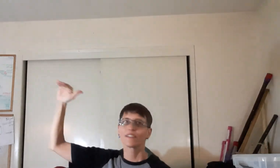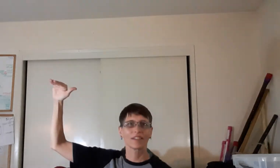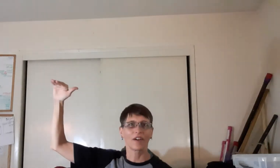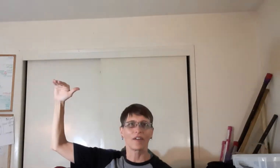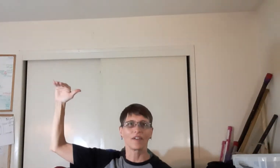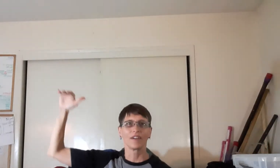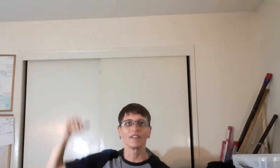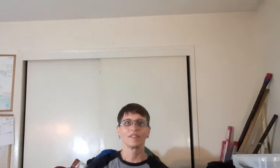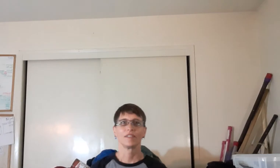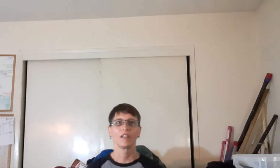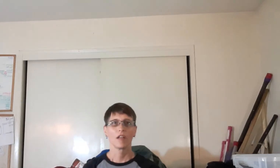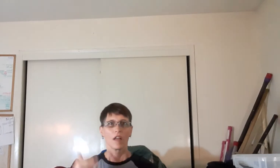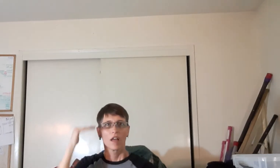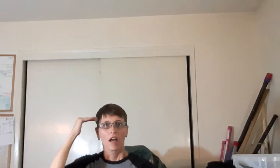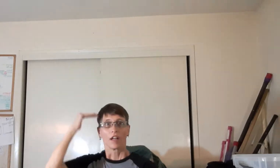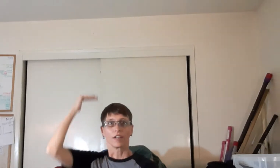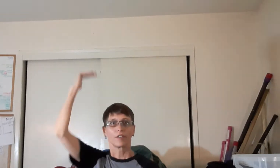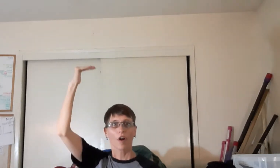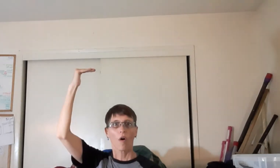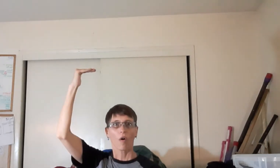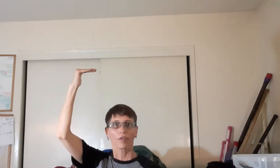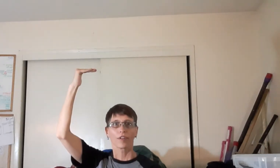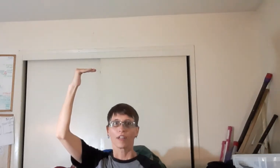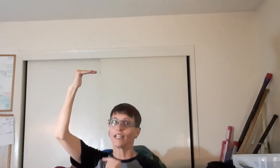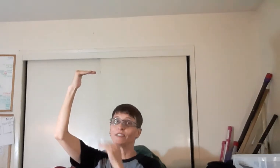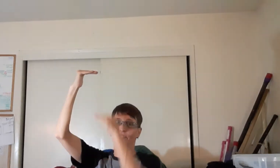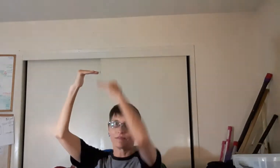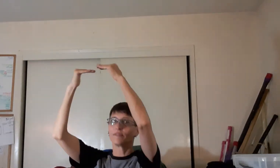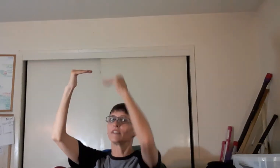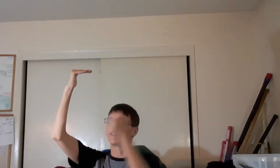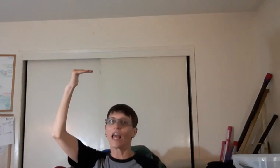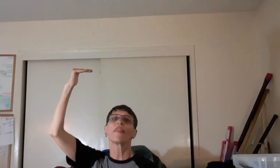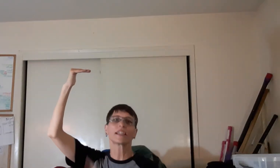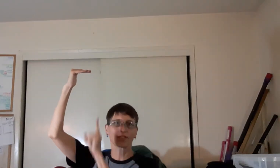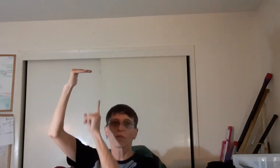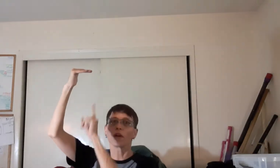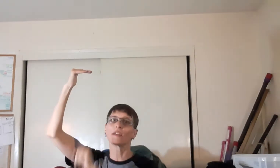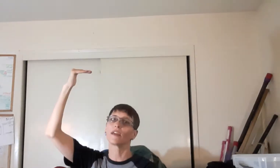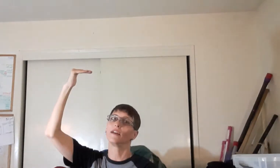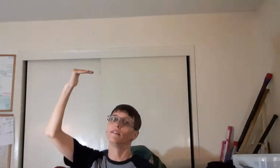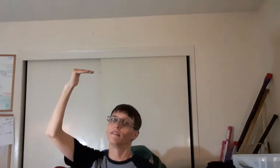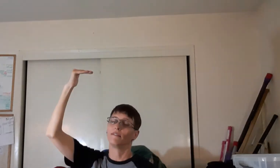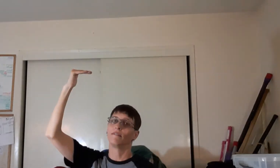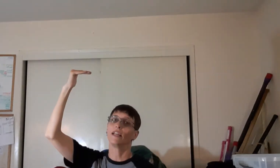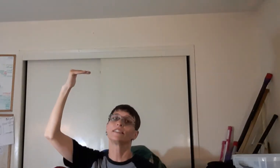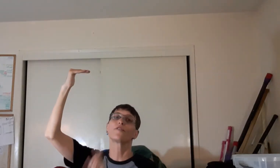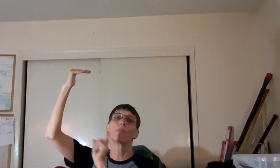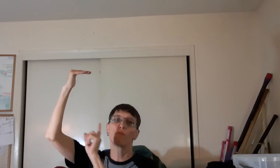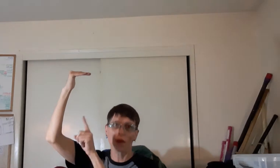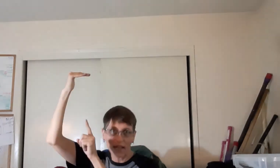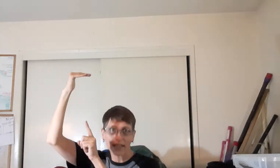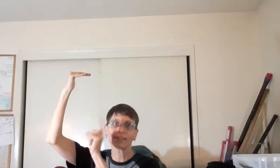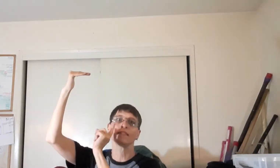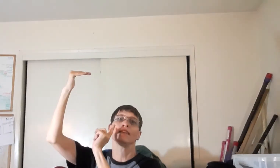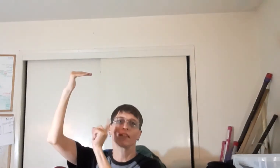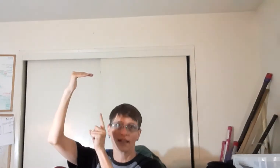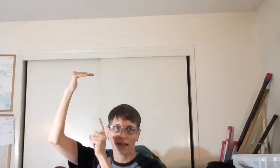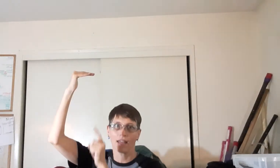Tall. An adult is, that's the big kid. It's the biggest kid.